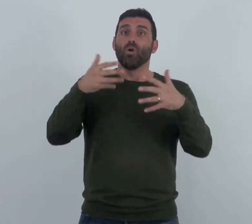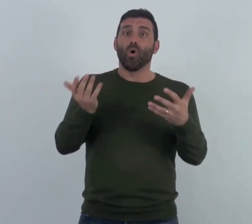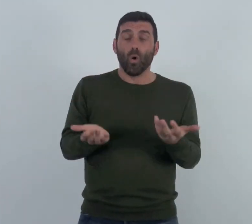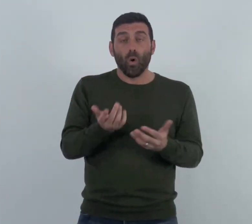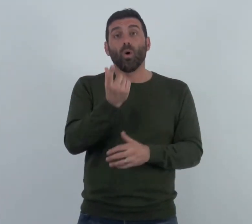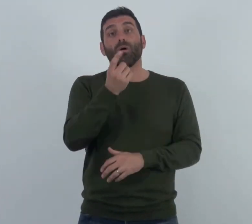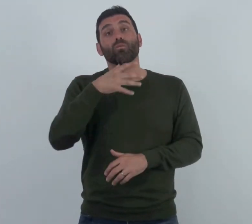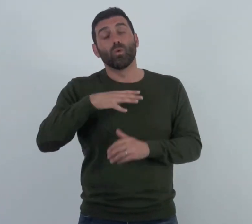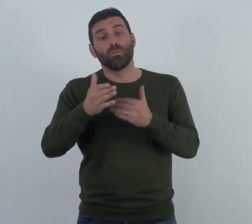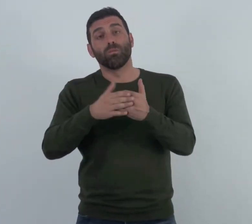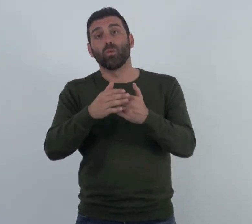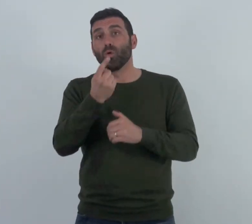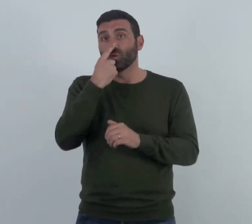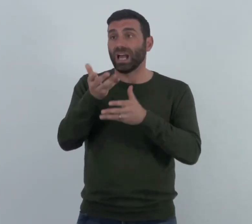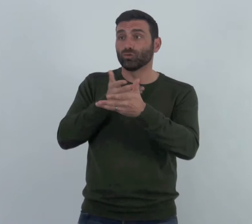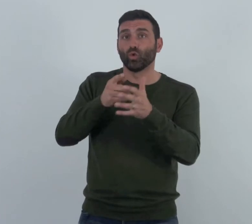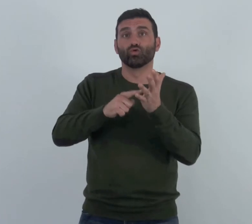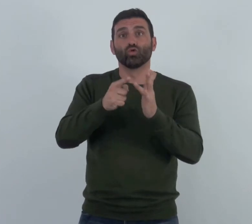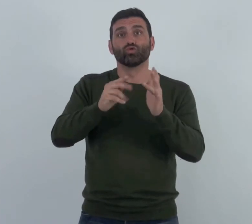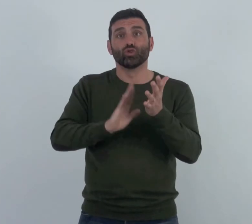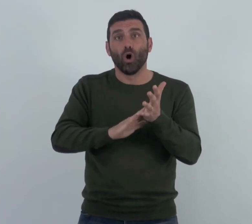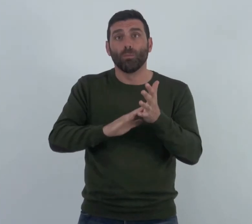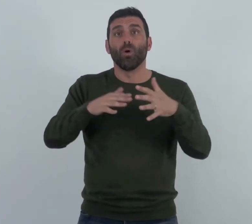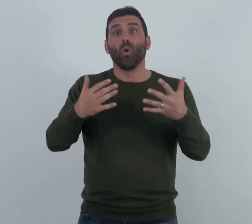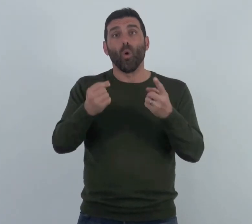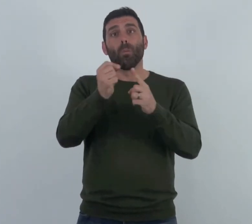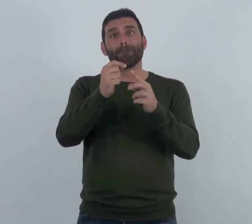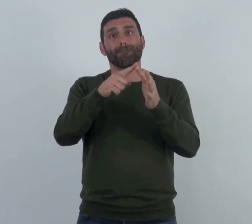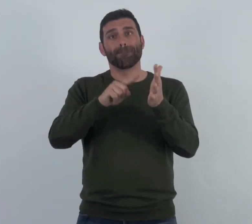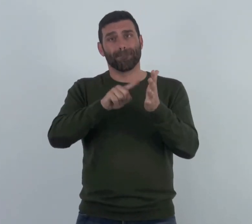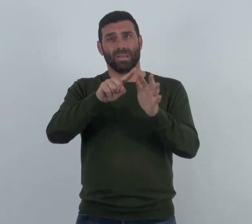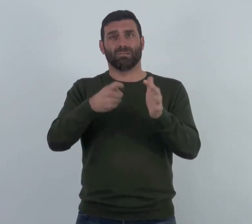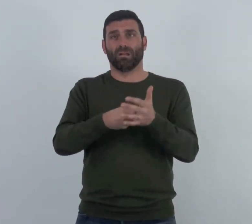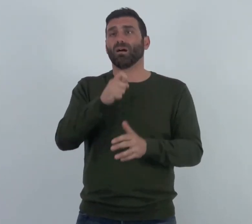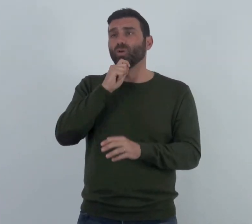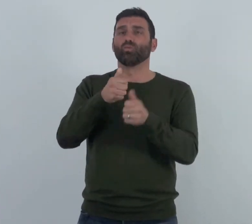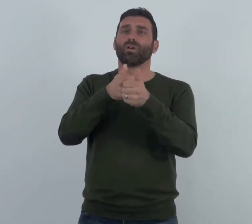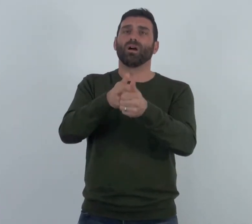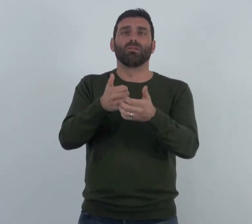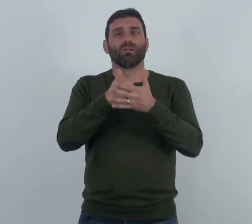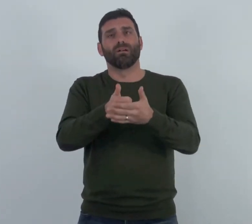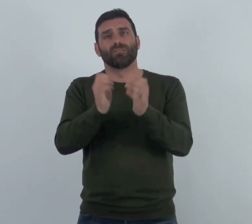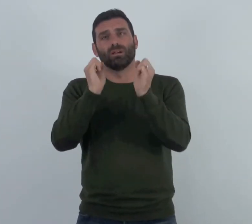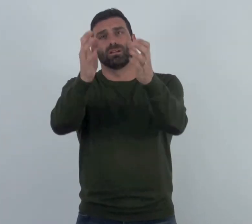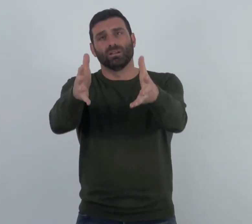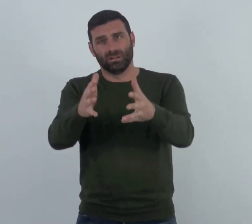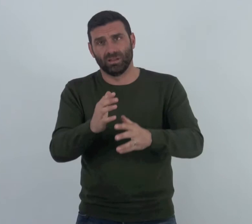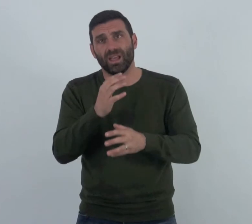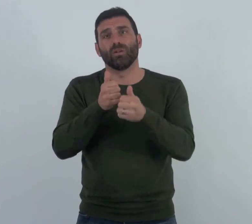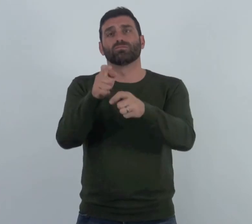You can email us or you can talk to Tom and Peter for some more information who I'm sure